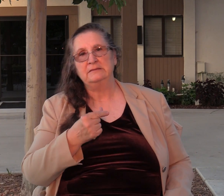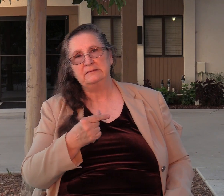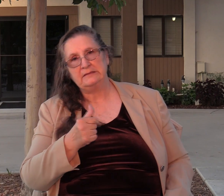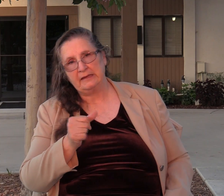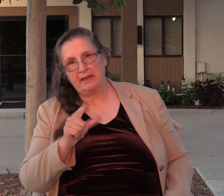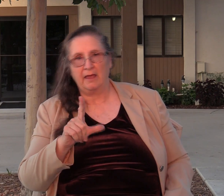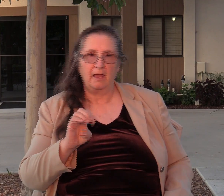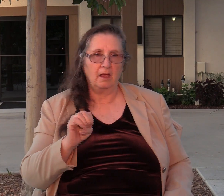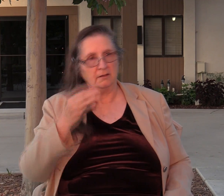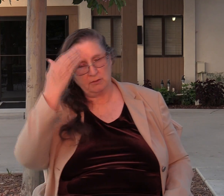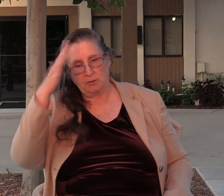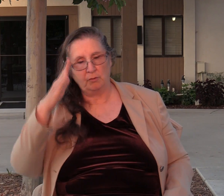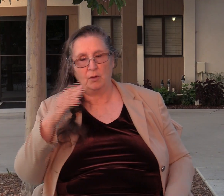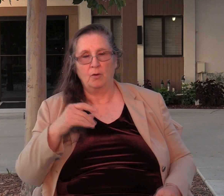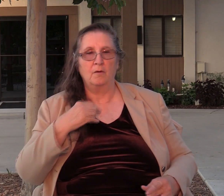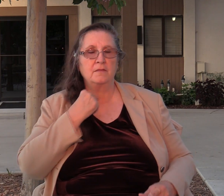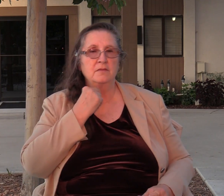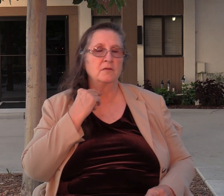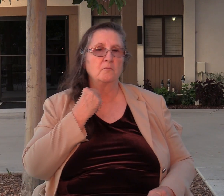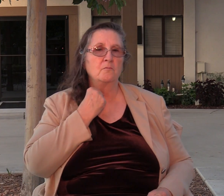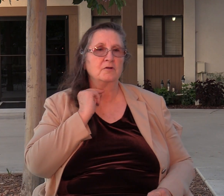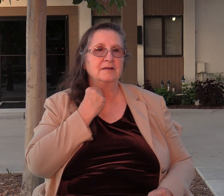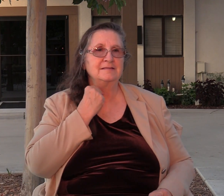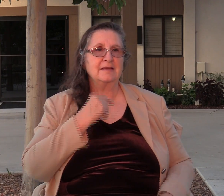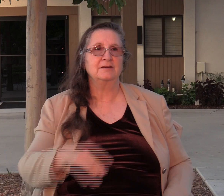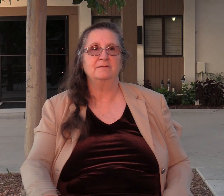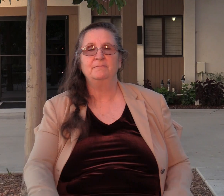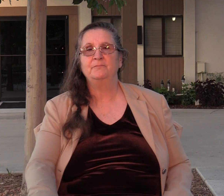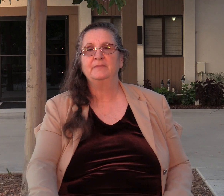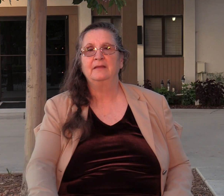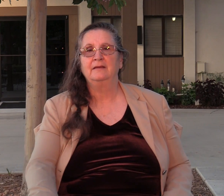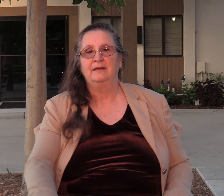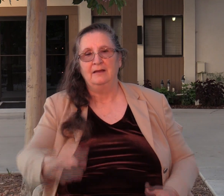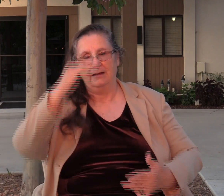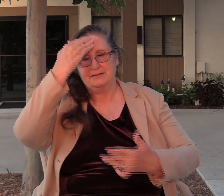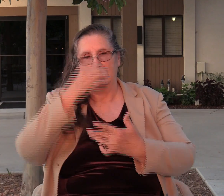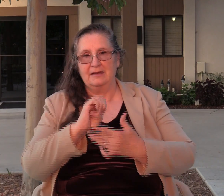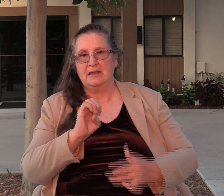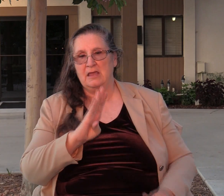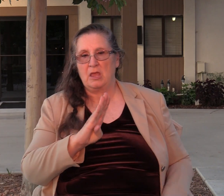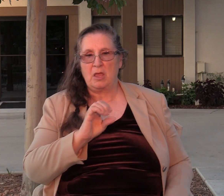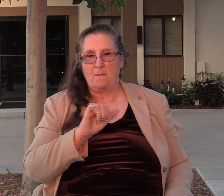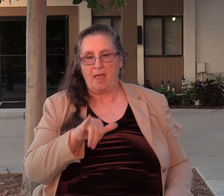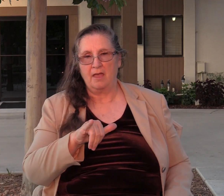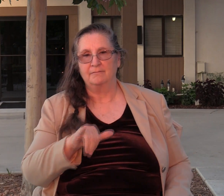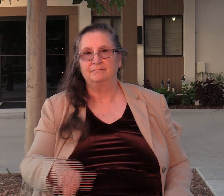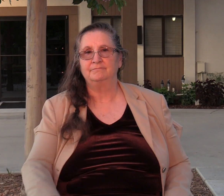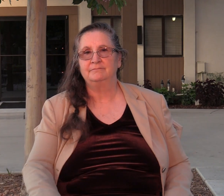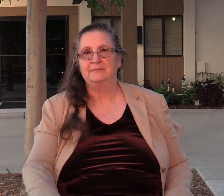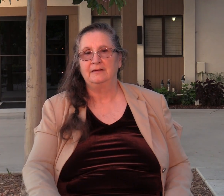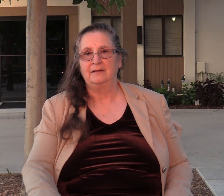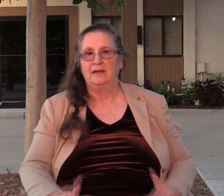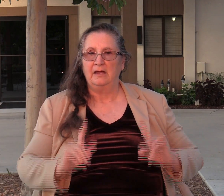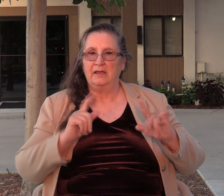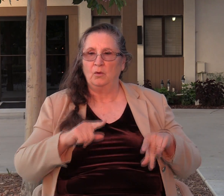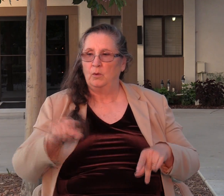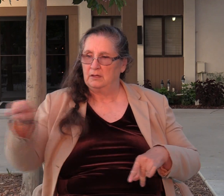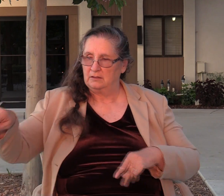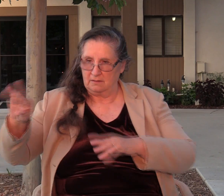exactly how I've heard it pronounced both ways. The son of Ebed, we're told he went to Shechem and